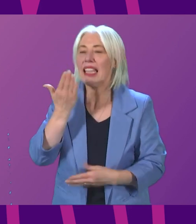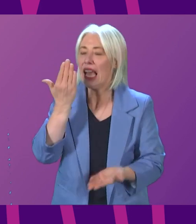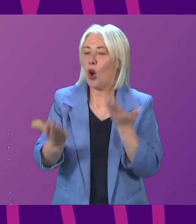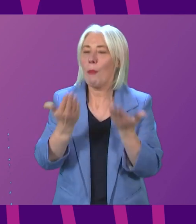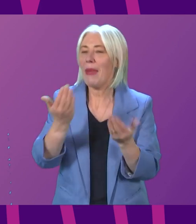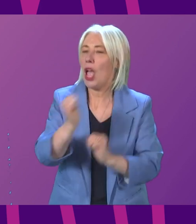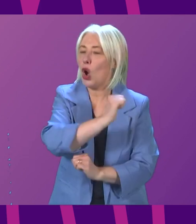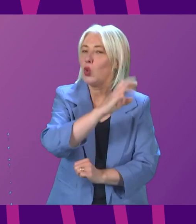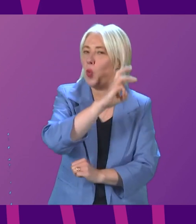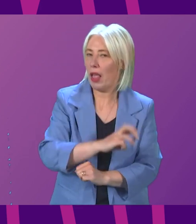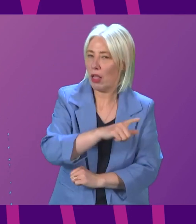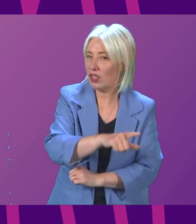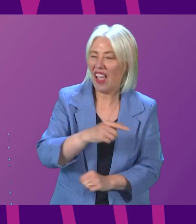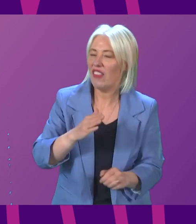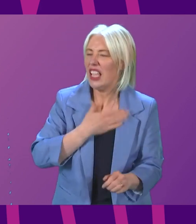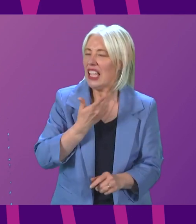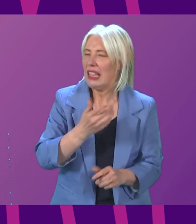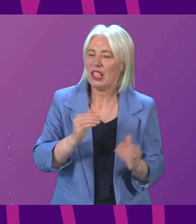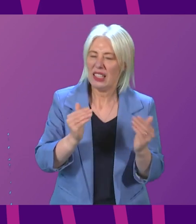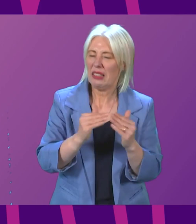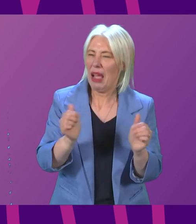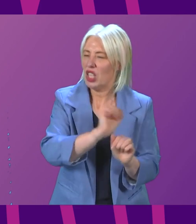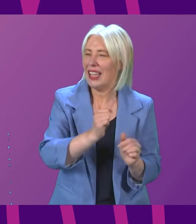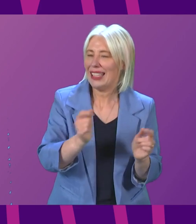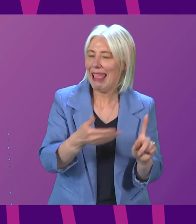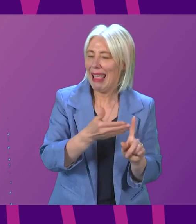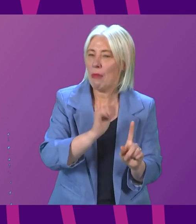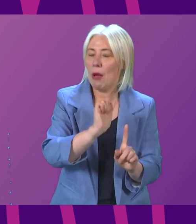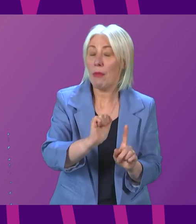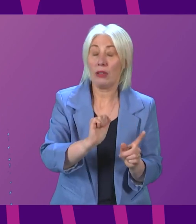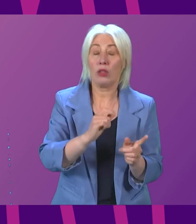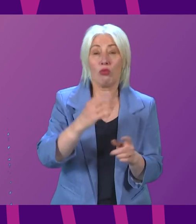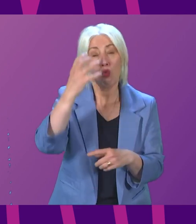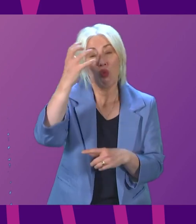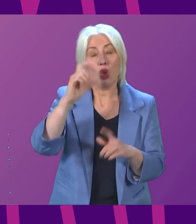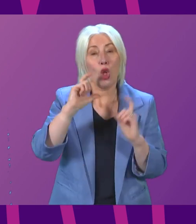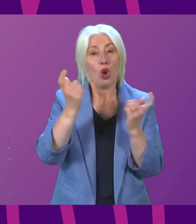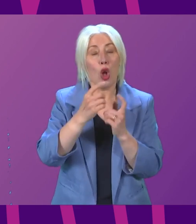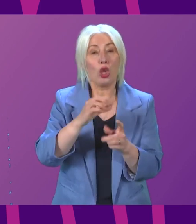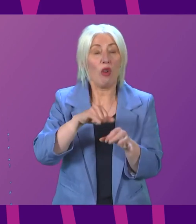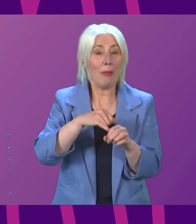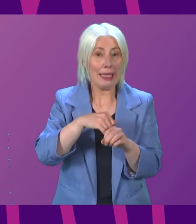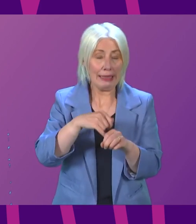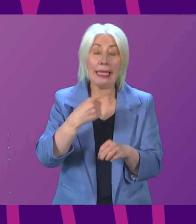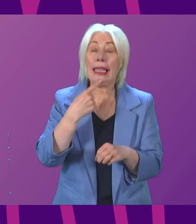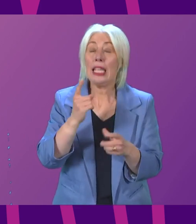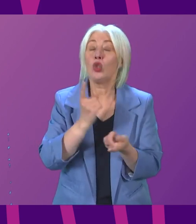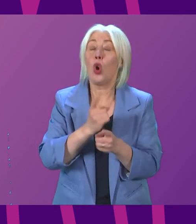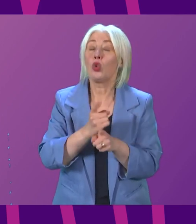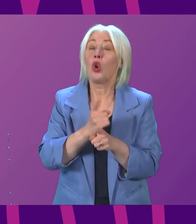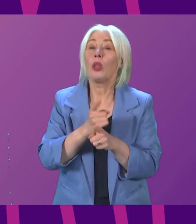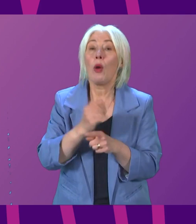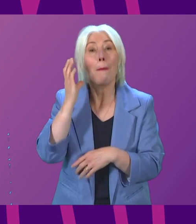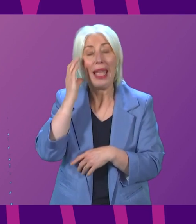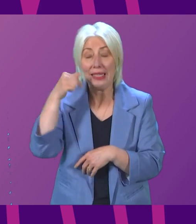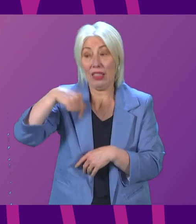Wales when they don't suit him. But the Royal College of Emergency Medicine, of course, who were talking about bed numbers this week and said important